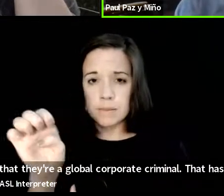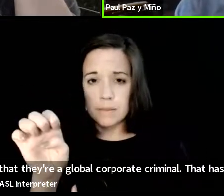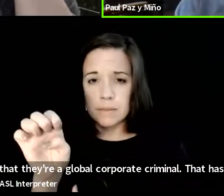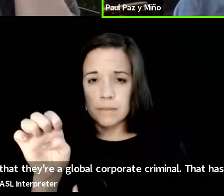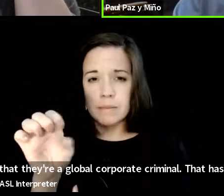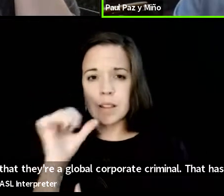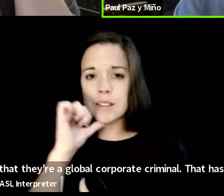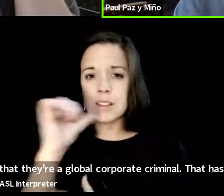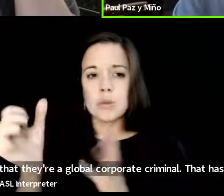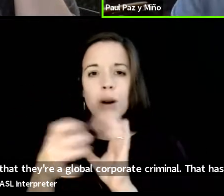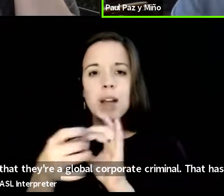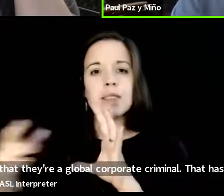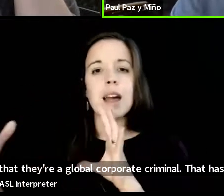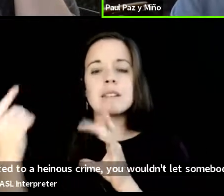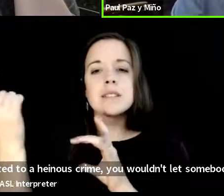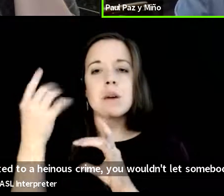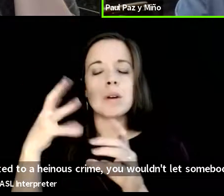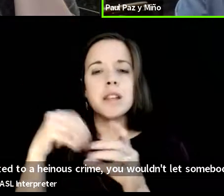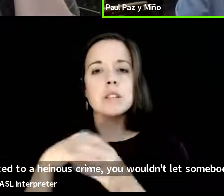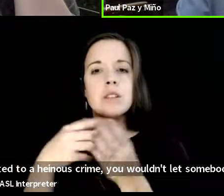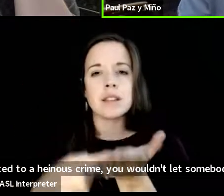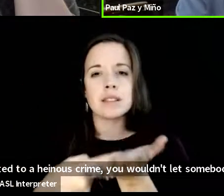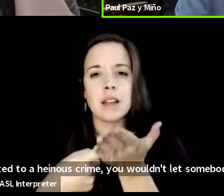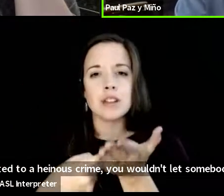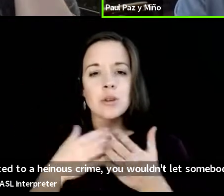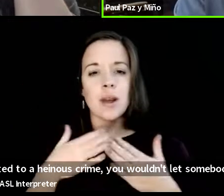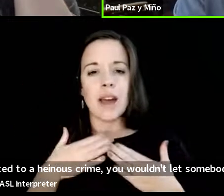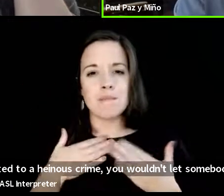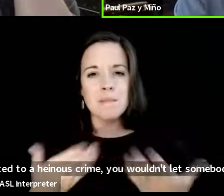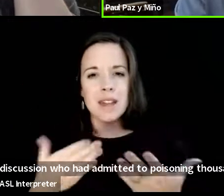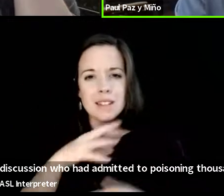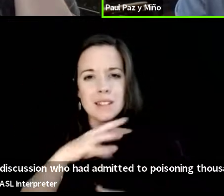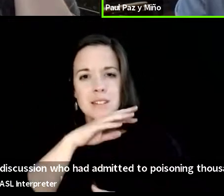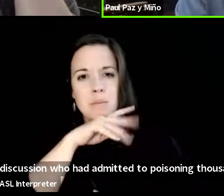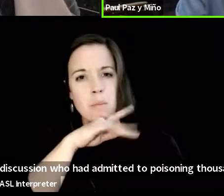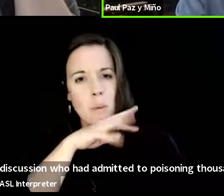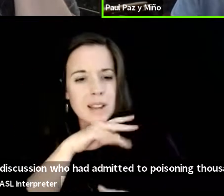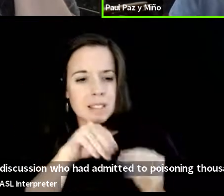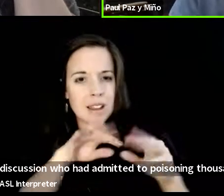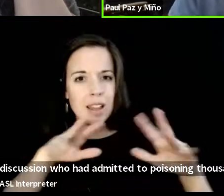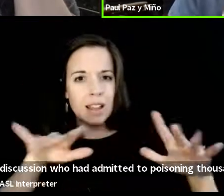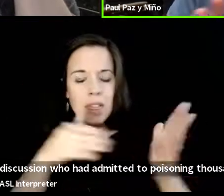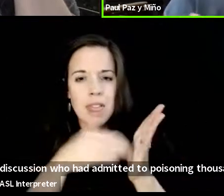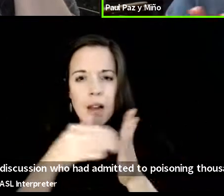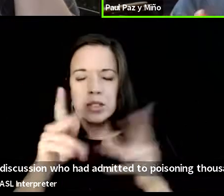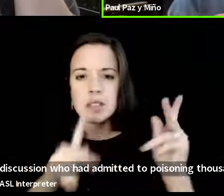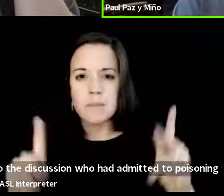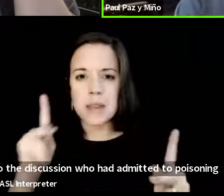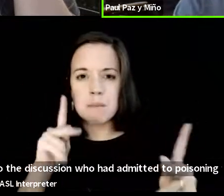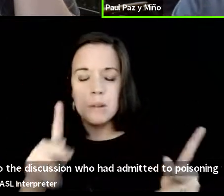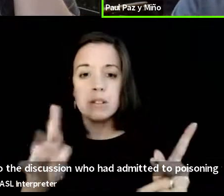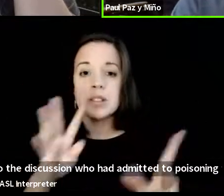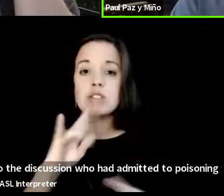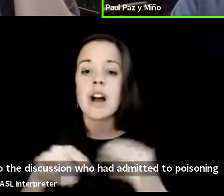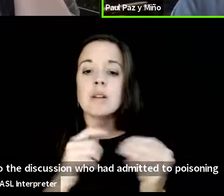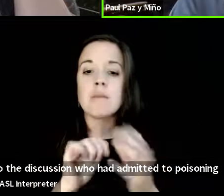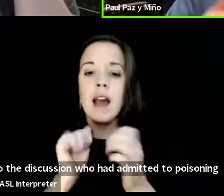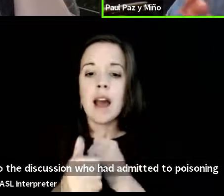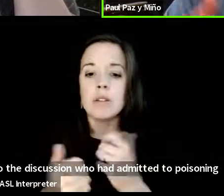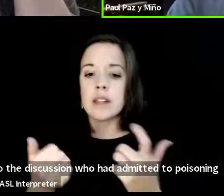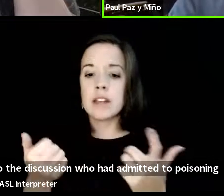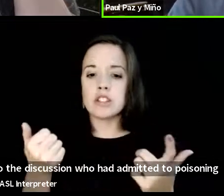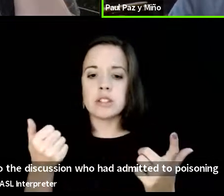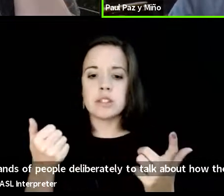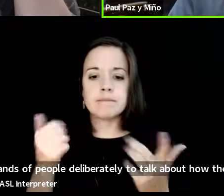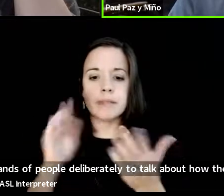into the discussion who had admitted to poisoning thousands of people deliberately to talk about how they should clean up how they should